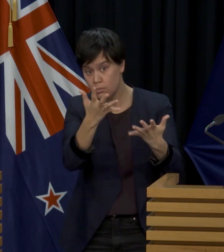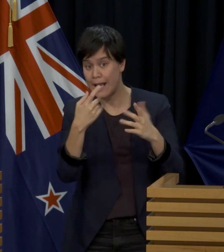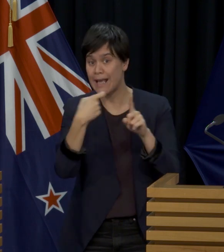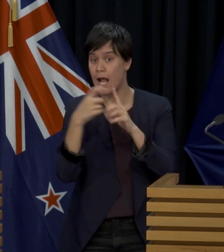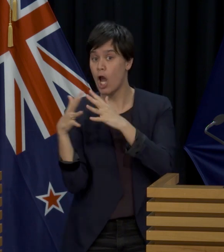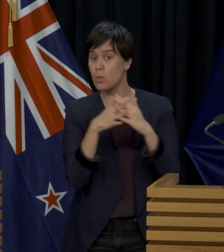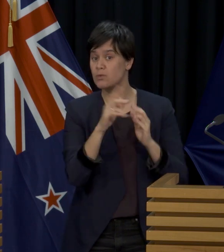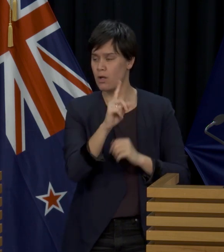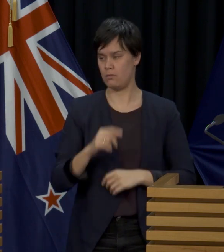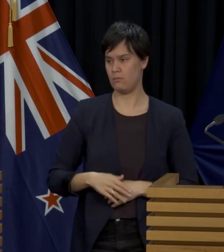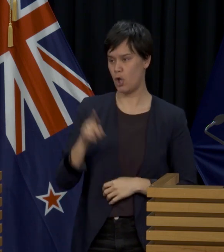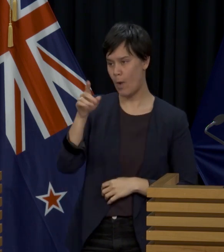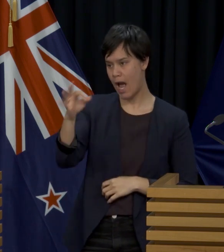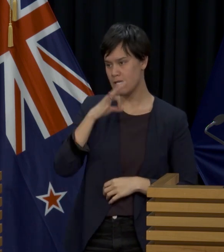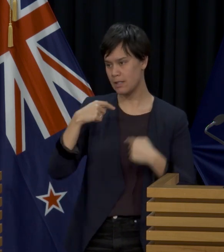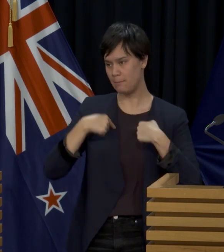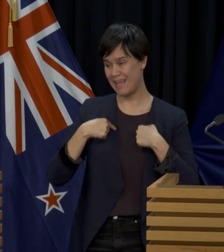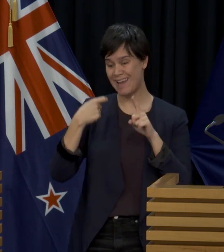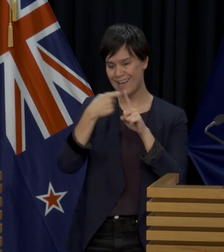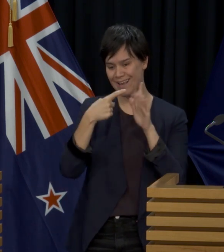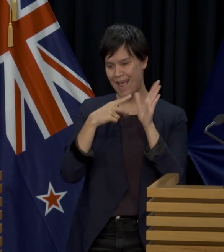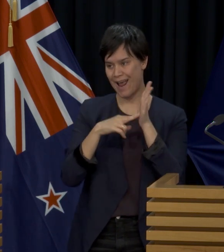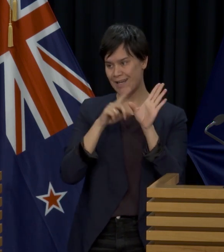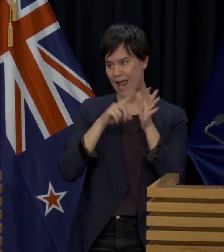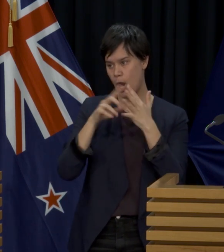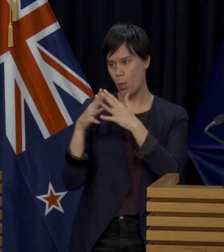You're asking me what my advice for Kanye West is.